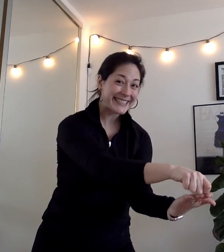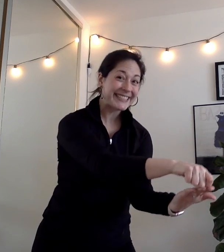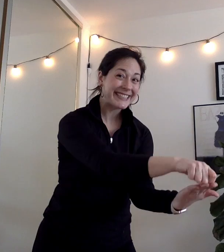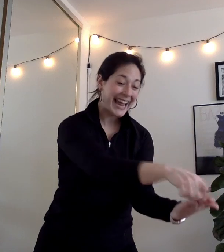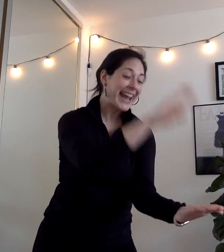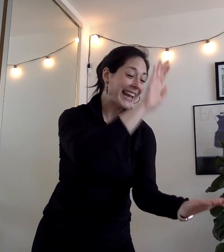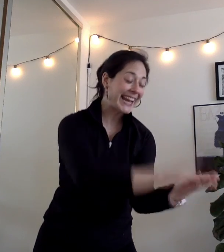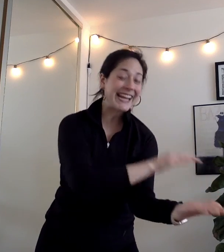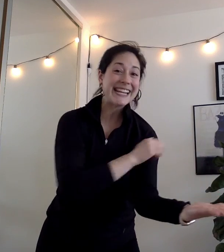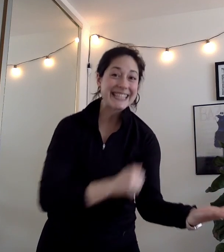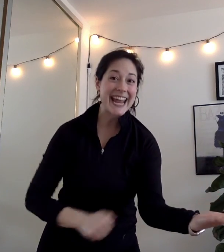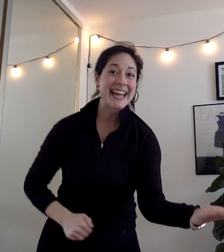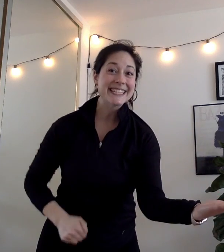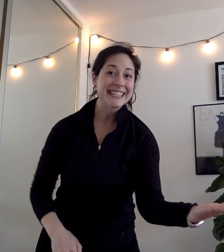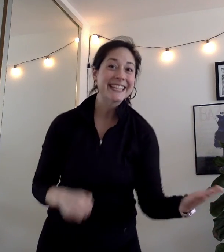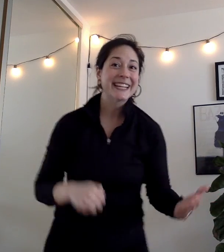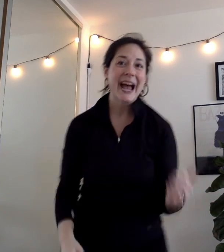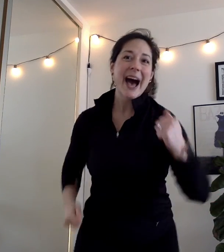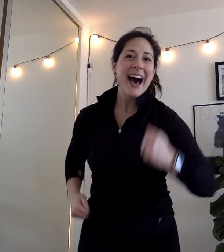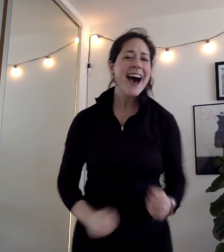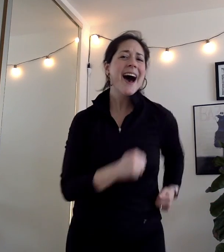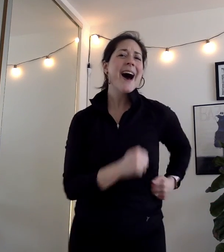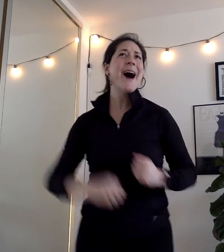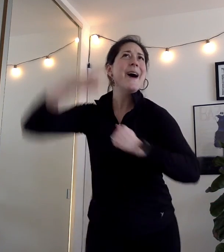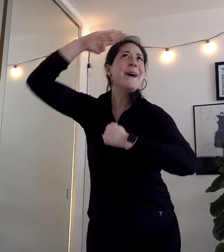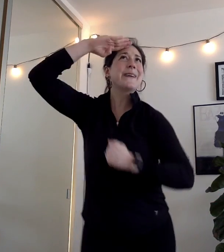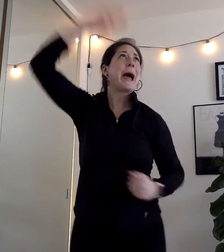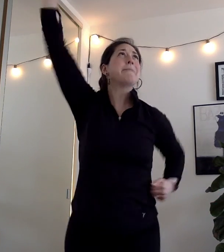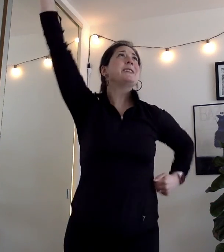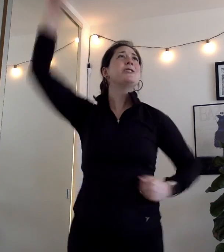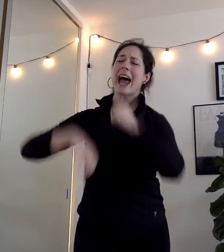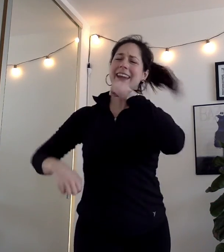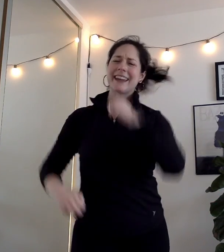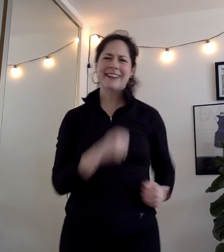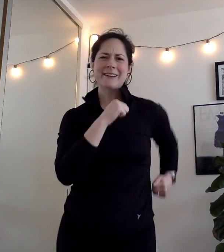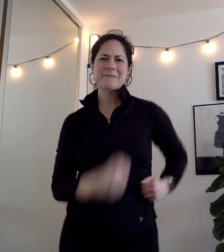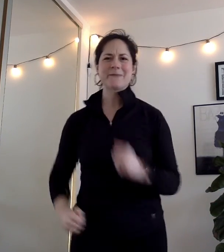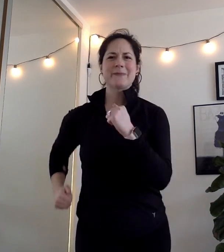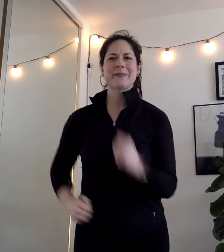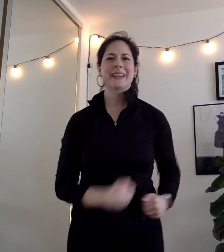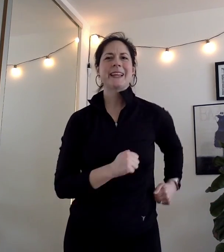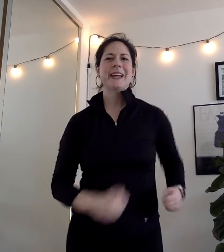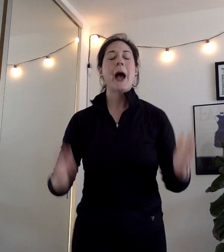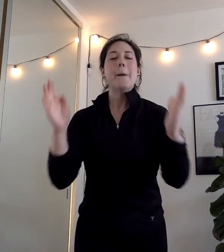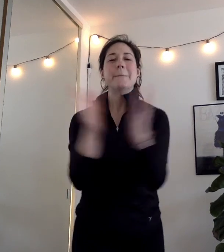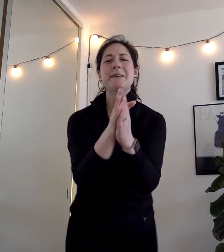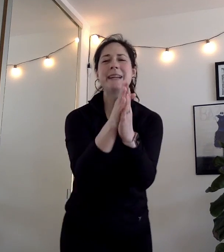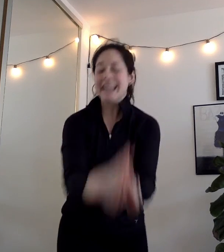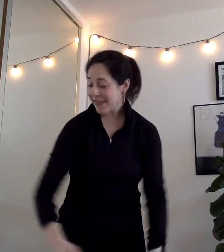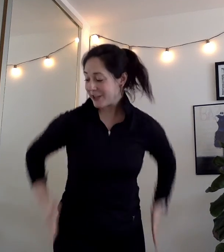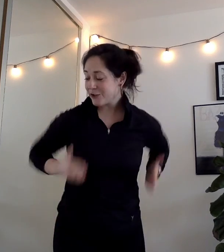in his hands Oh Captain Jack meet me at the